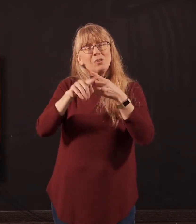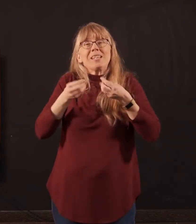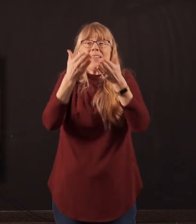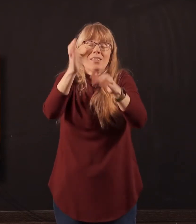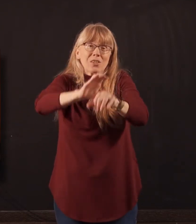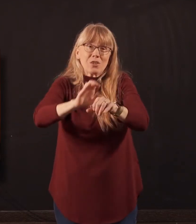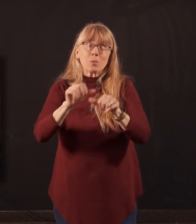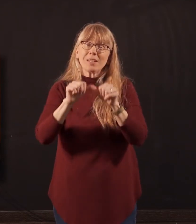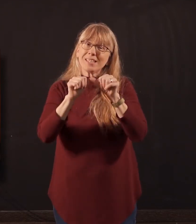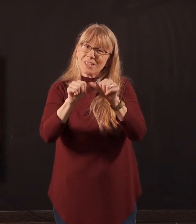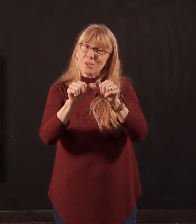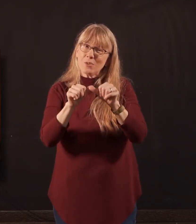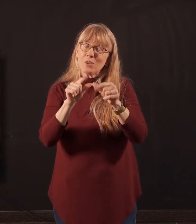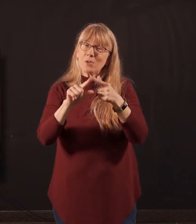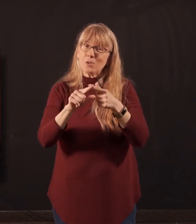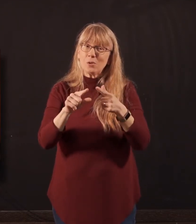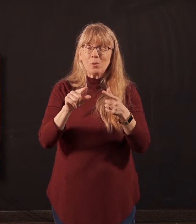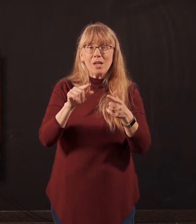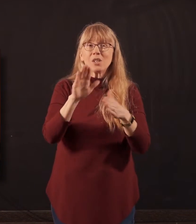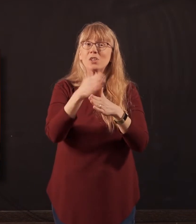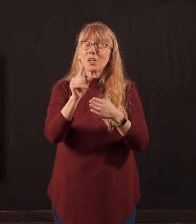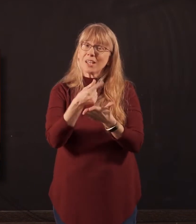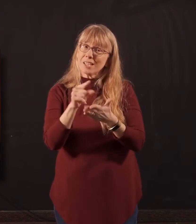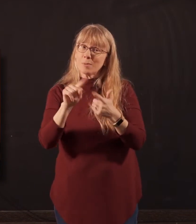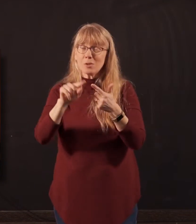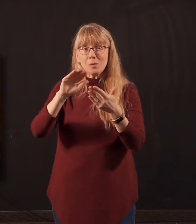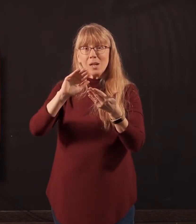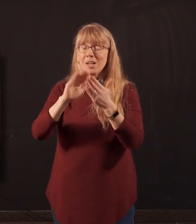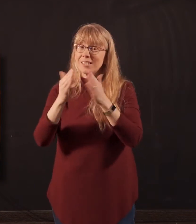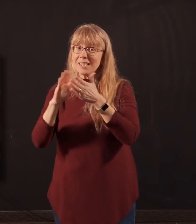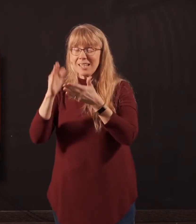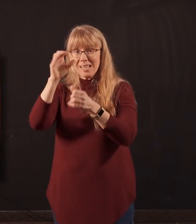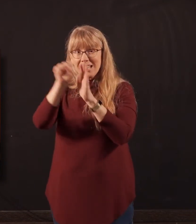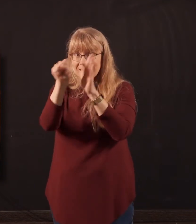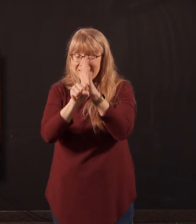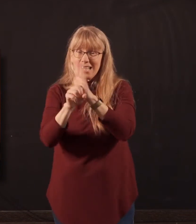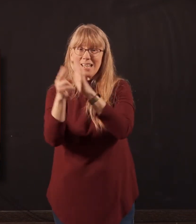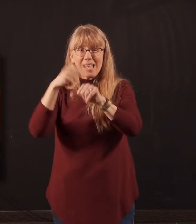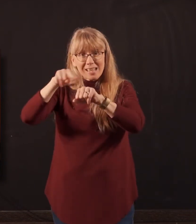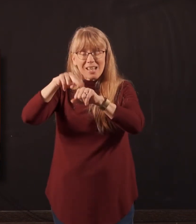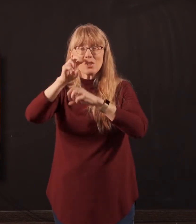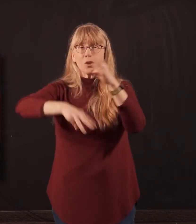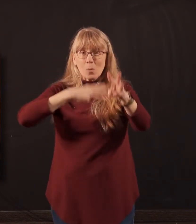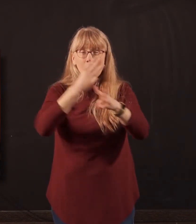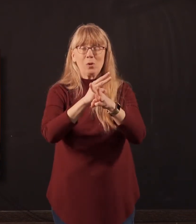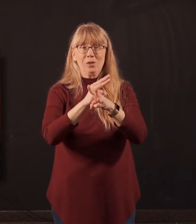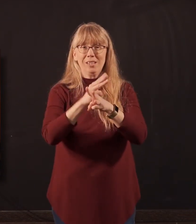continue to press the gospel into our city and our state and our nation and the world through what God is using you to give. So